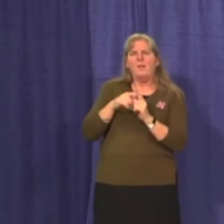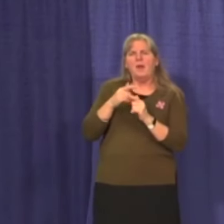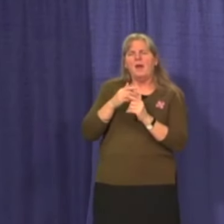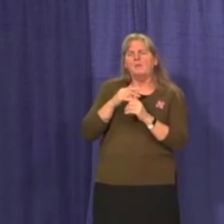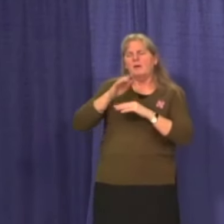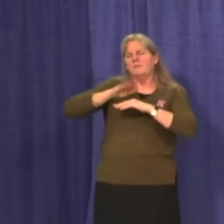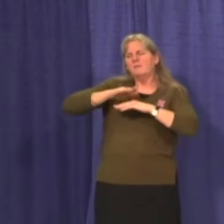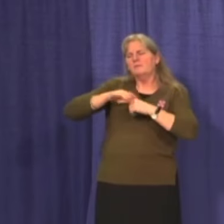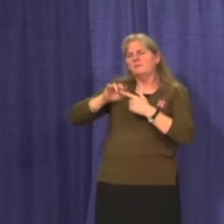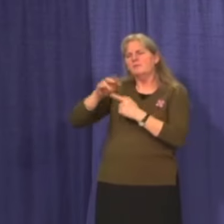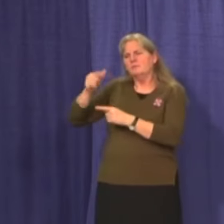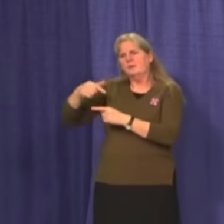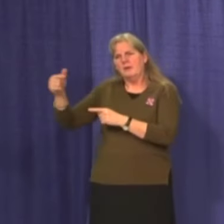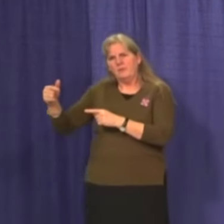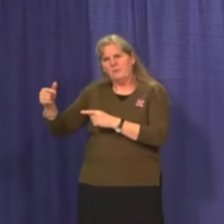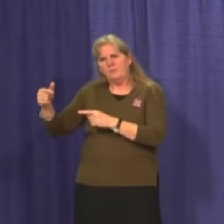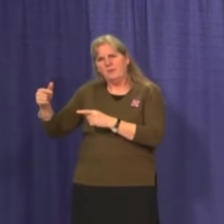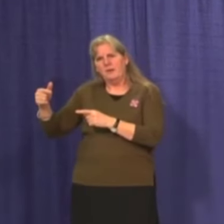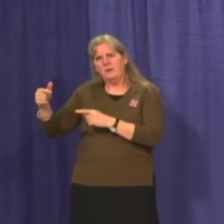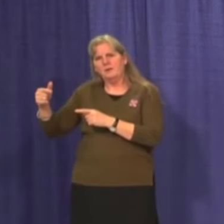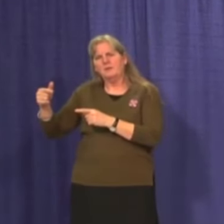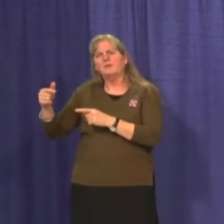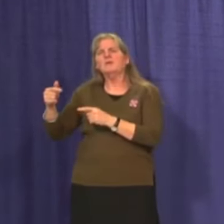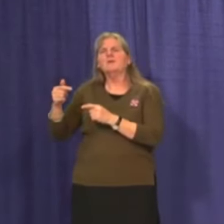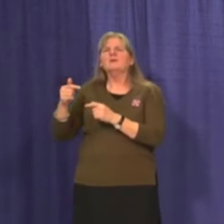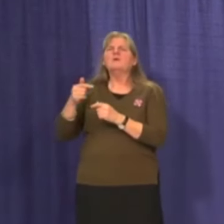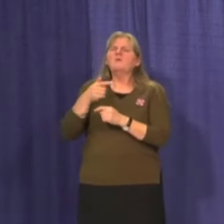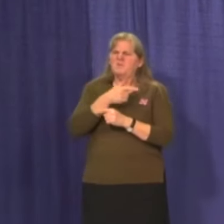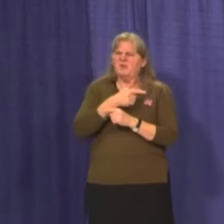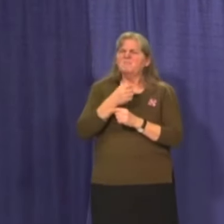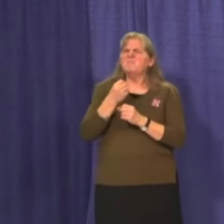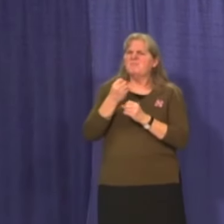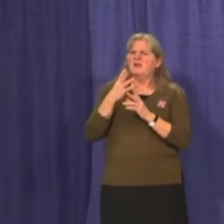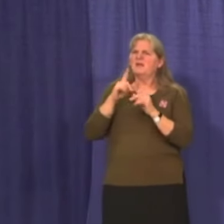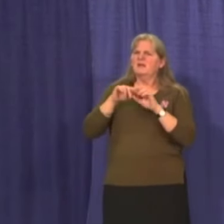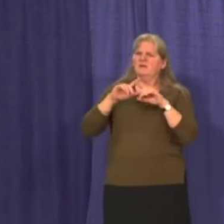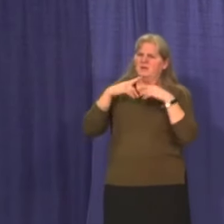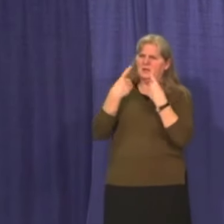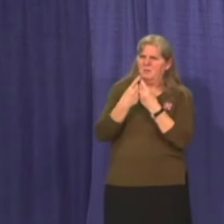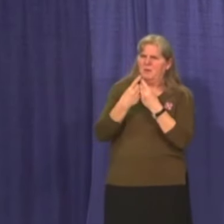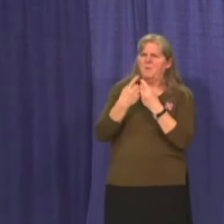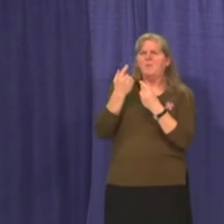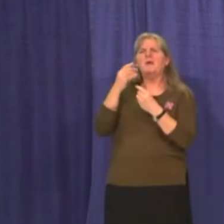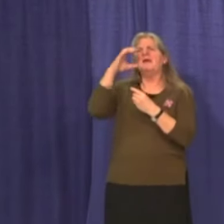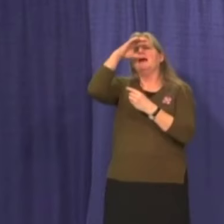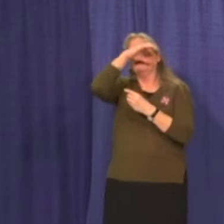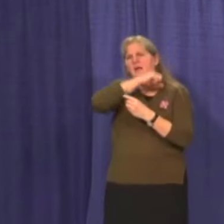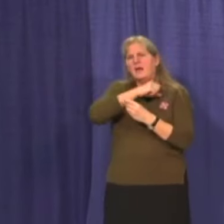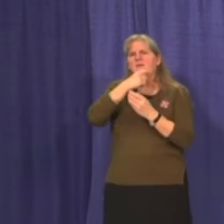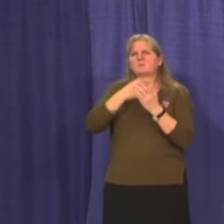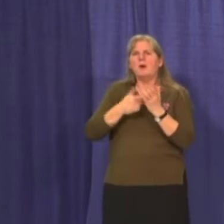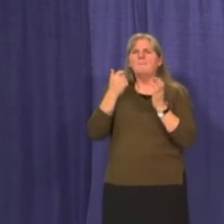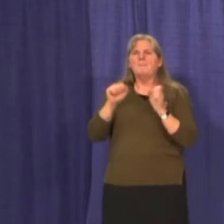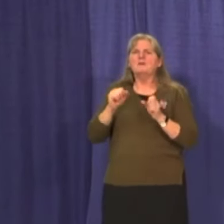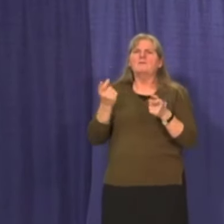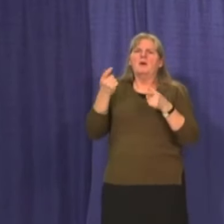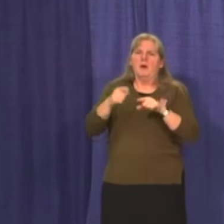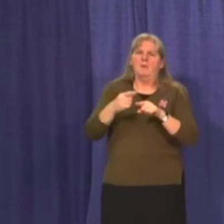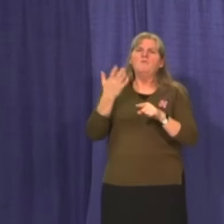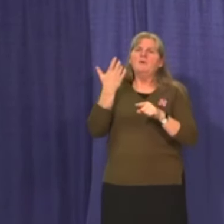team. We're already working though with, with government, with multiple departments to anticipate what, what might, what might happen.